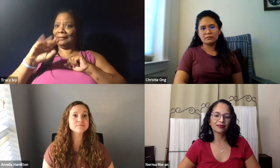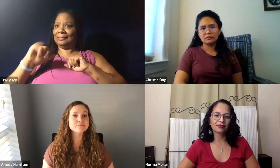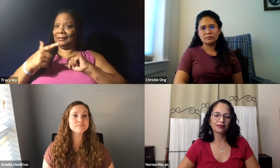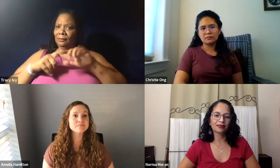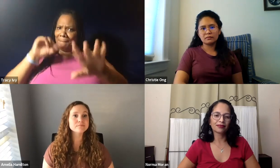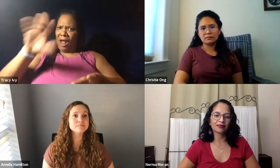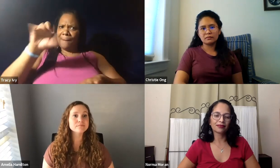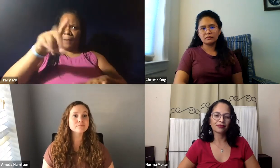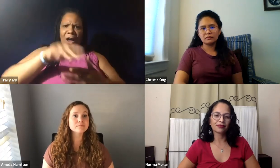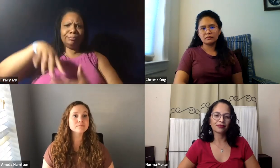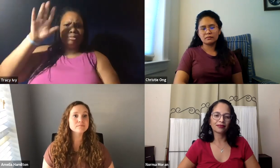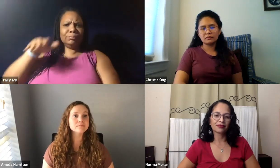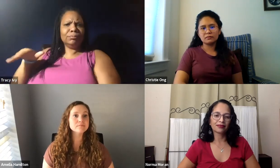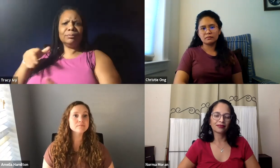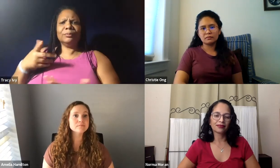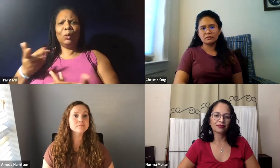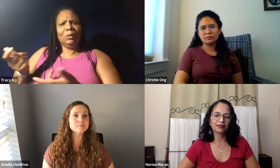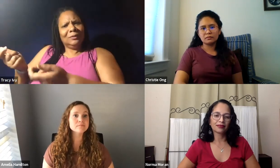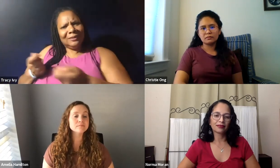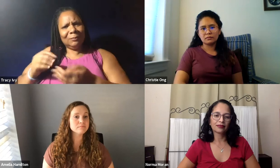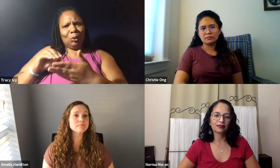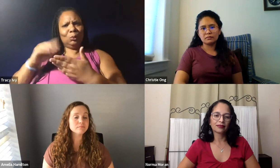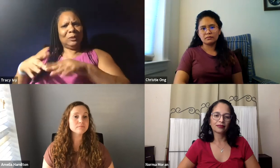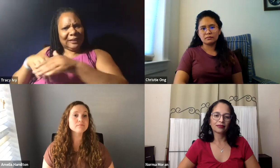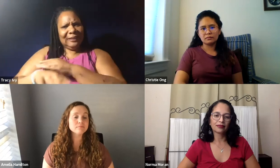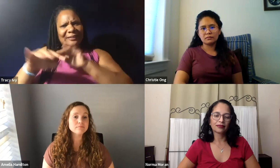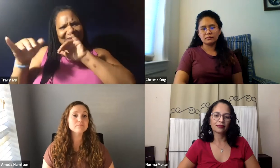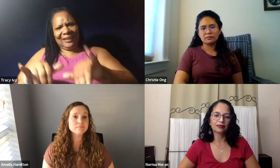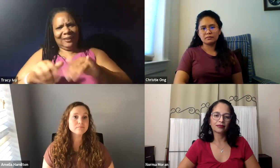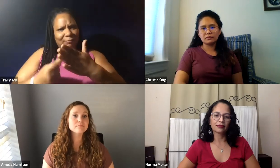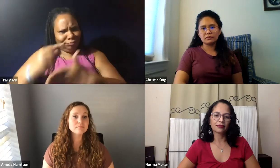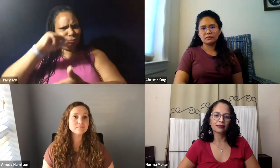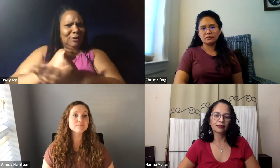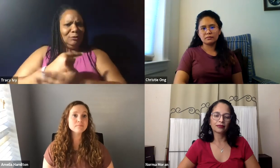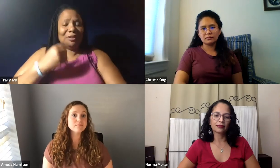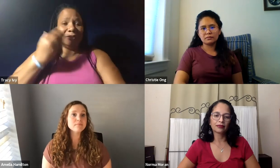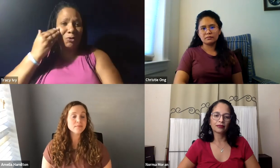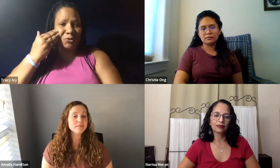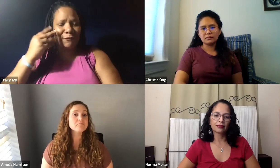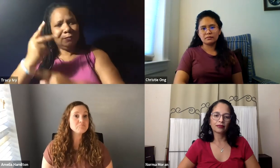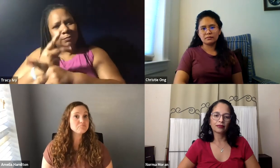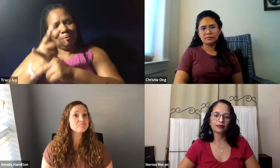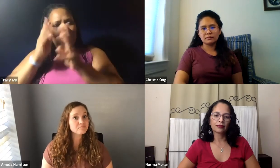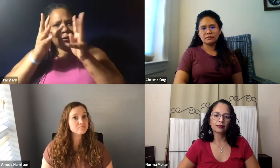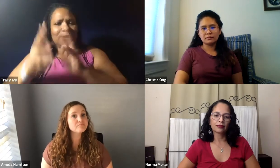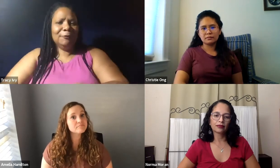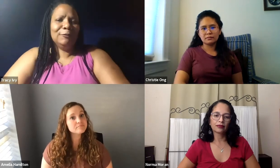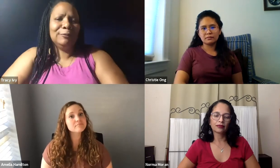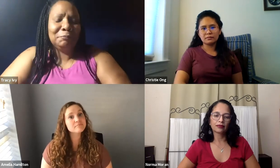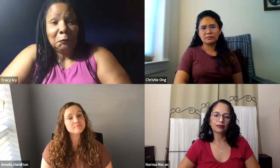Or even if RIT could pay for the shipping so that alumni could network with current students and then send those textbooks. I